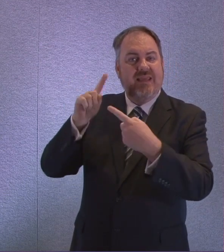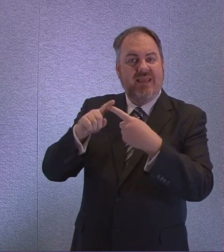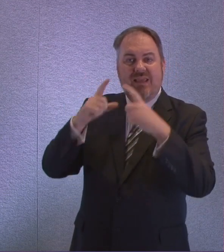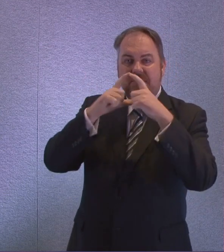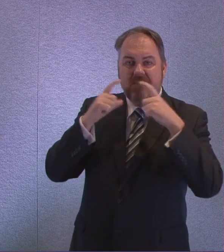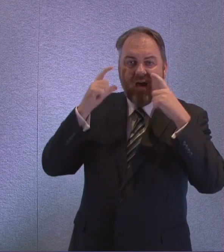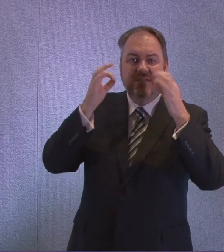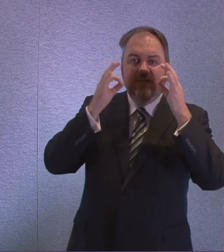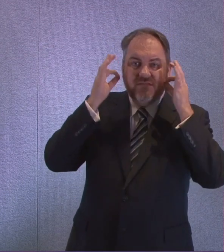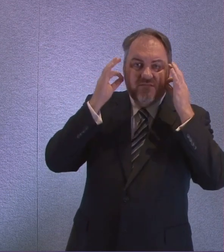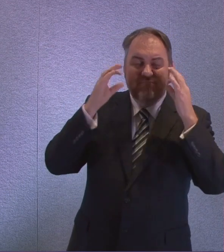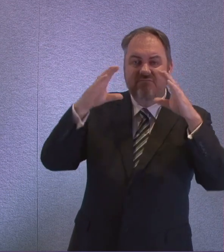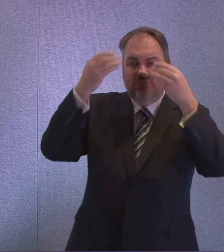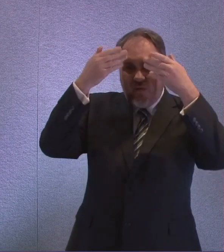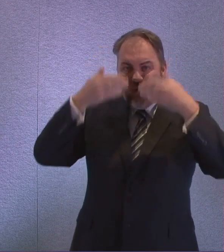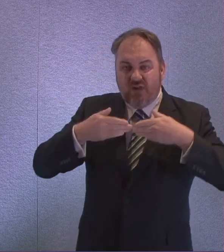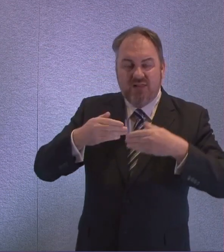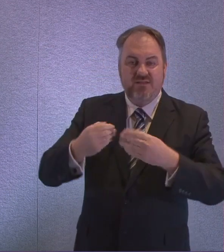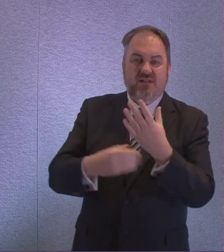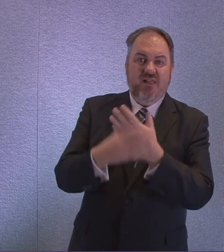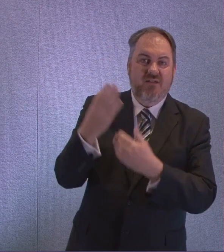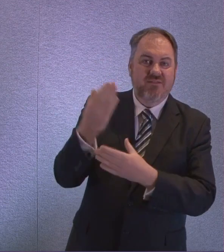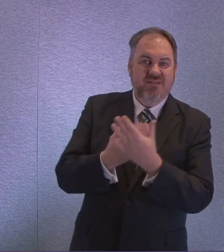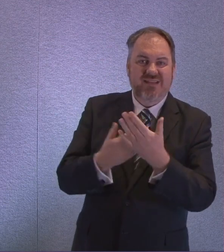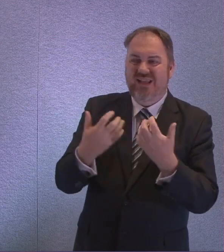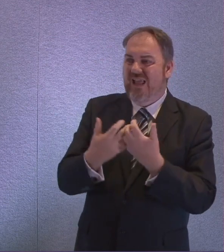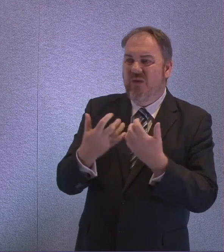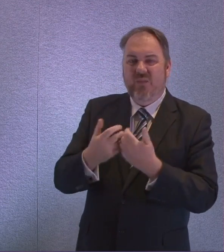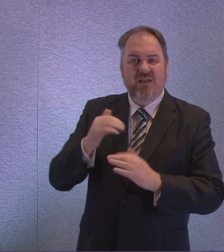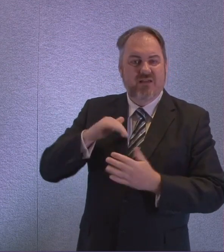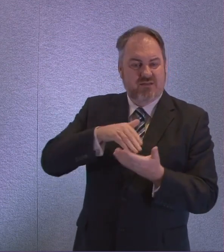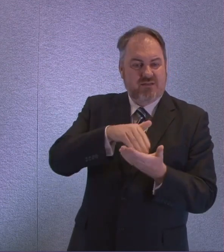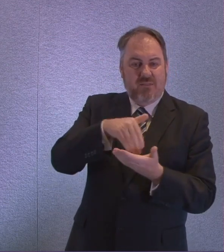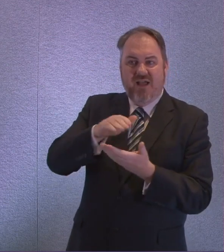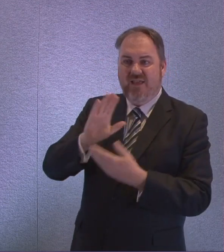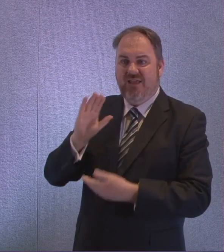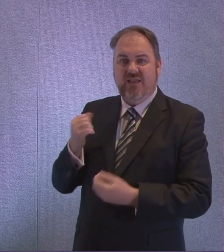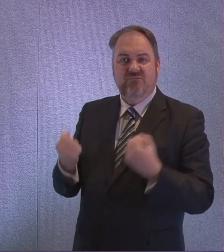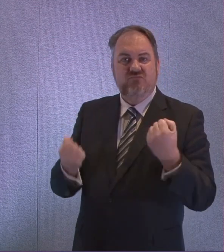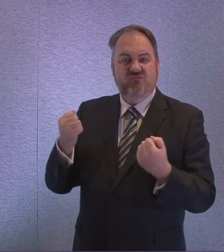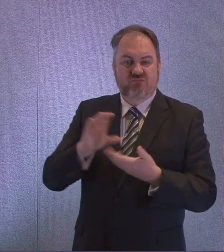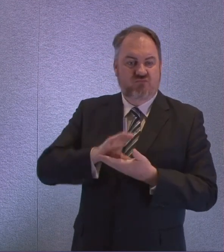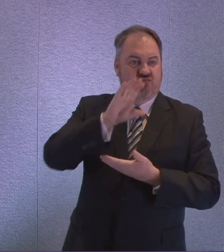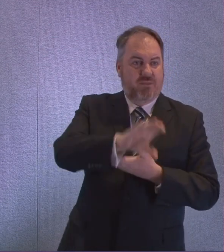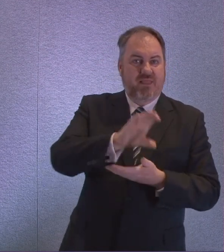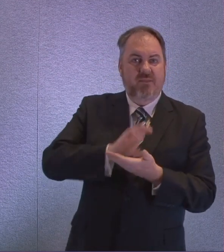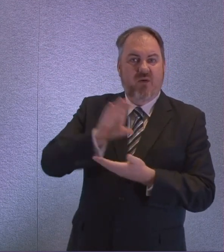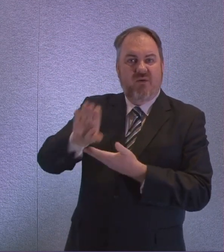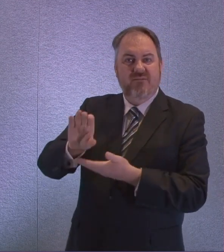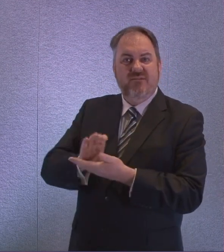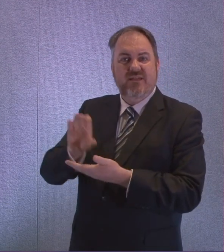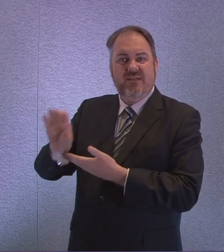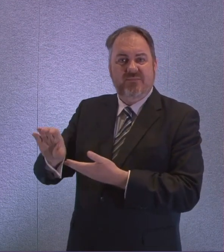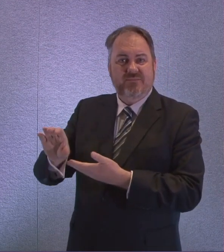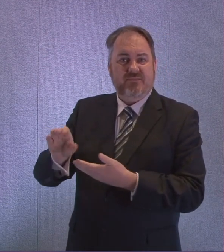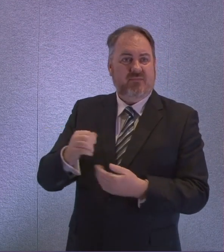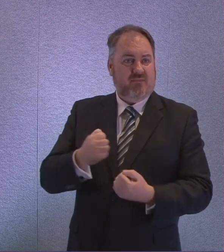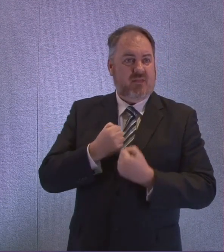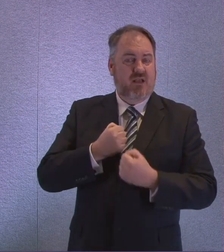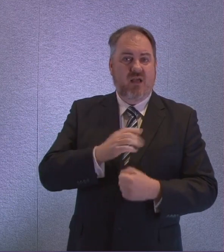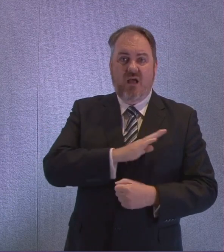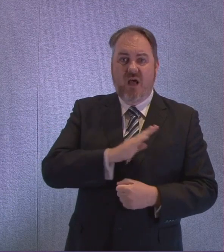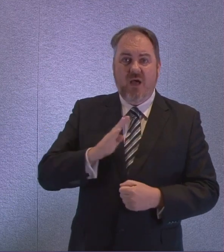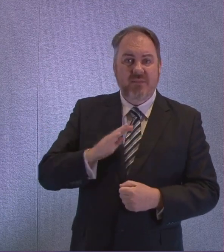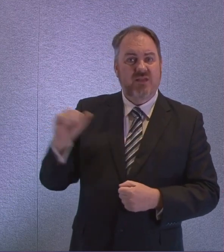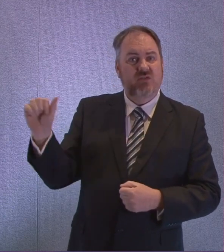necessary, will you use logistics experts? I mean, many of them are currently doing nothing from the private sector or even our armed forces, if it becomes